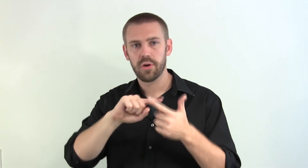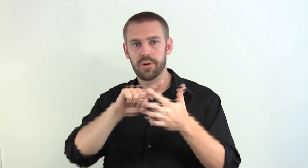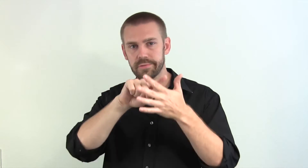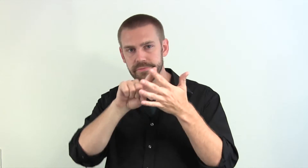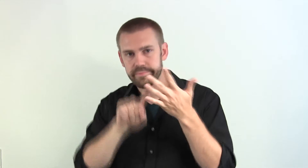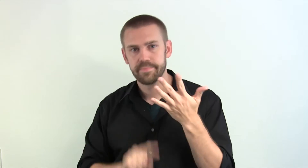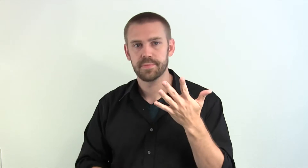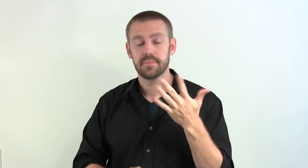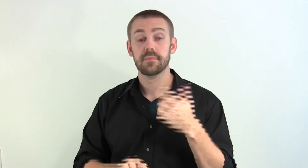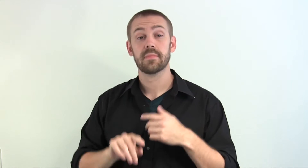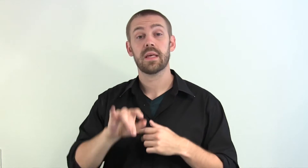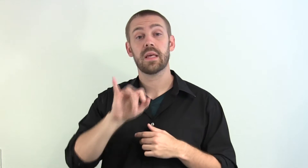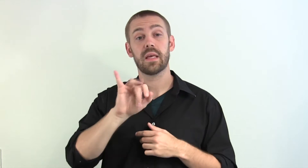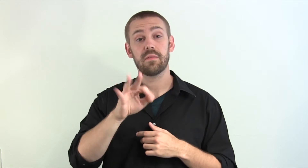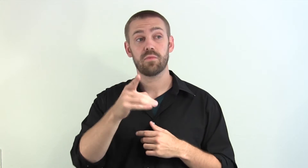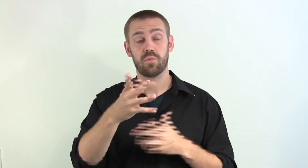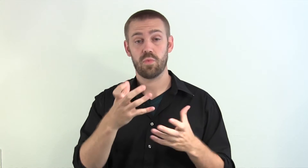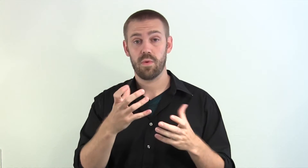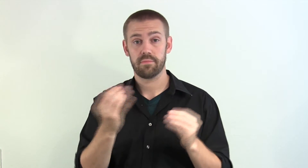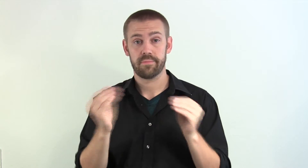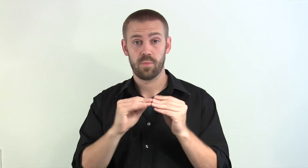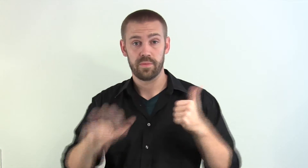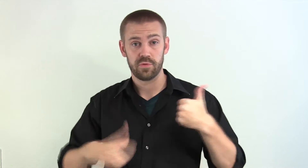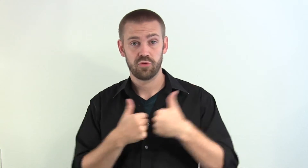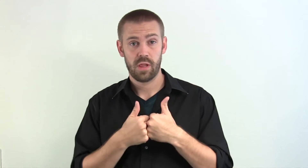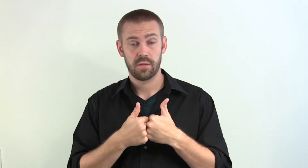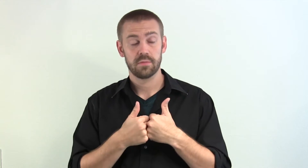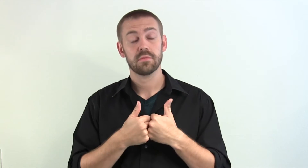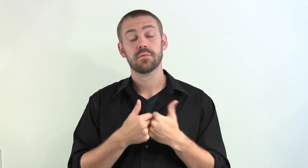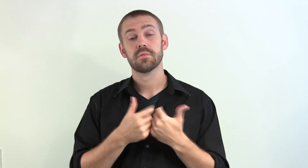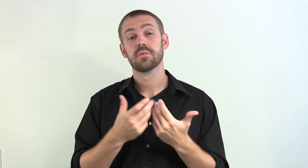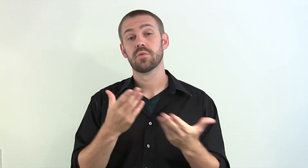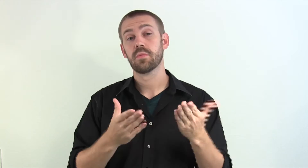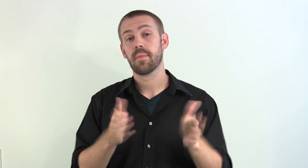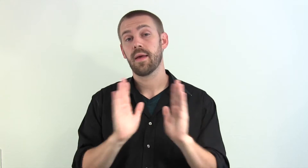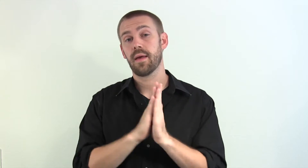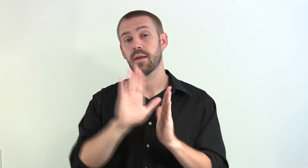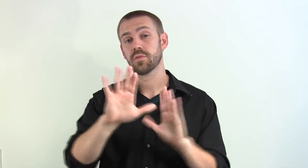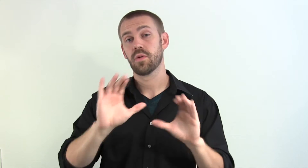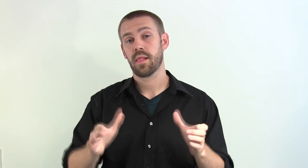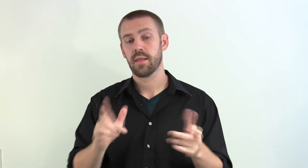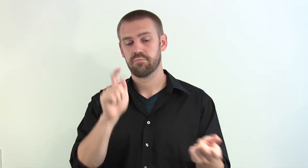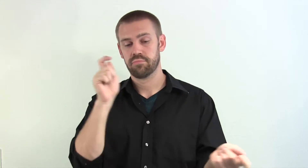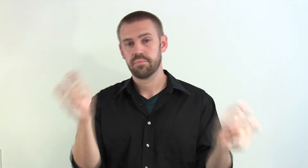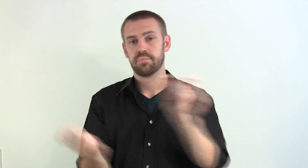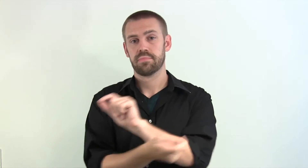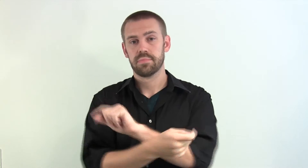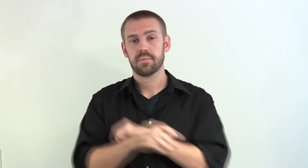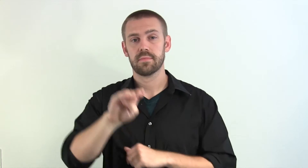of measurements. If you'd like more of a challenge for your class, you might want to ask them to try to convert everything into metric.